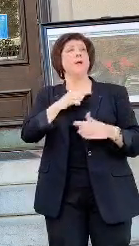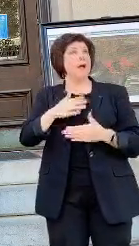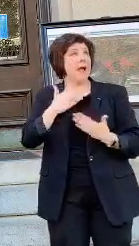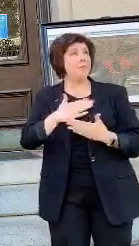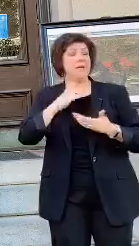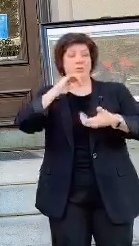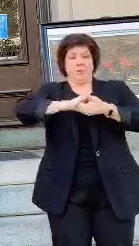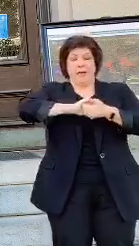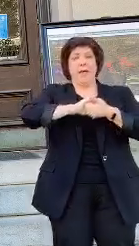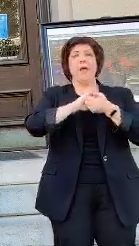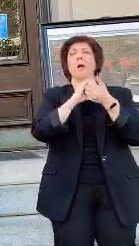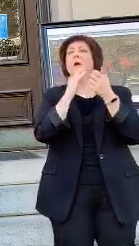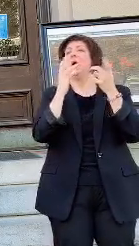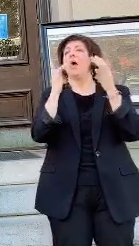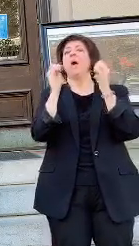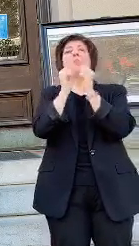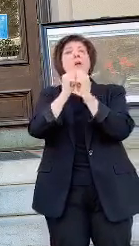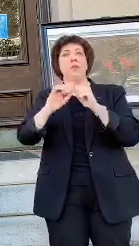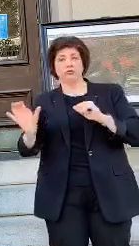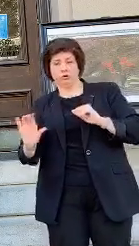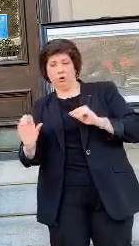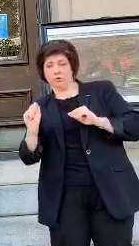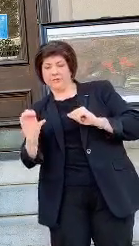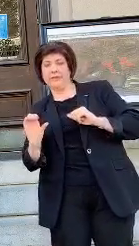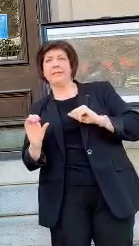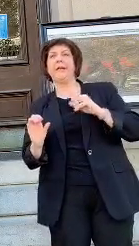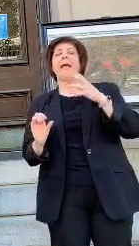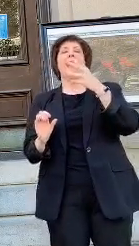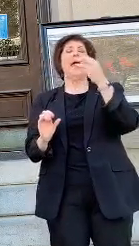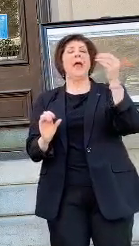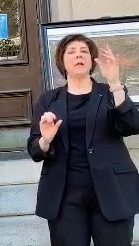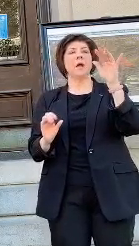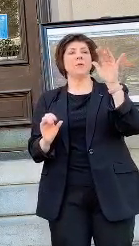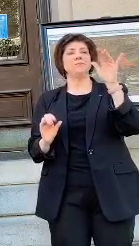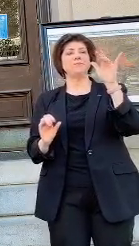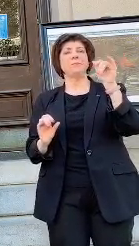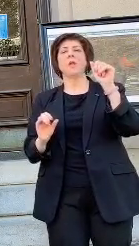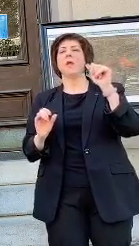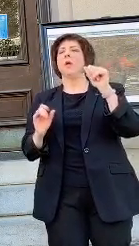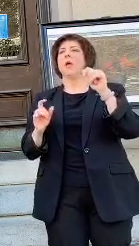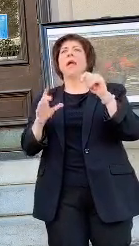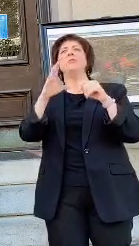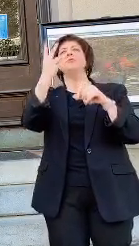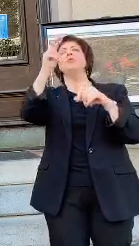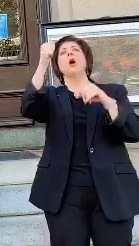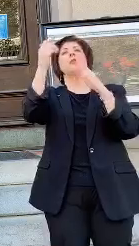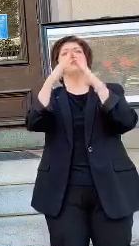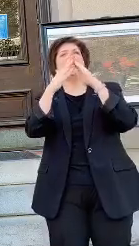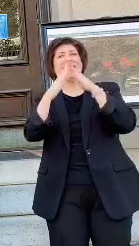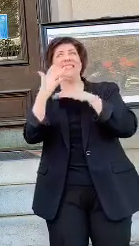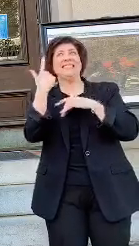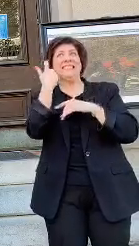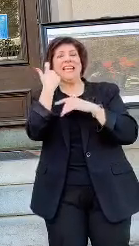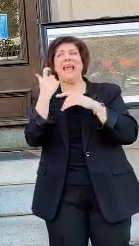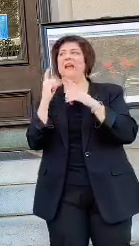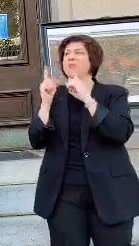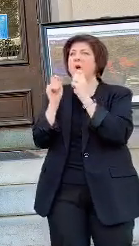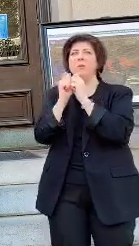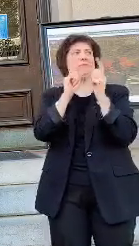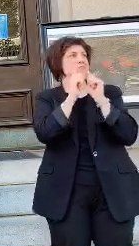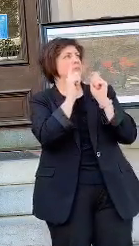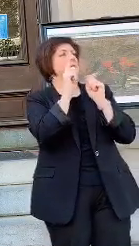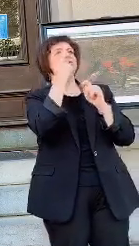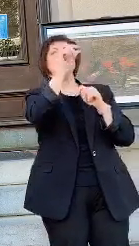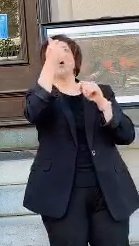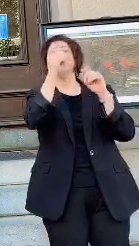pair up with Charleston and be consulted by two other cities just today for considering